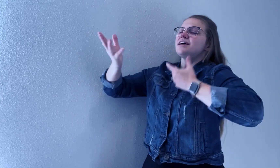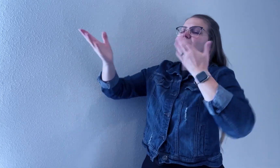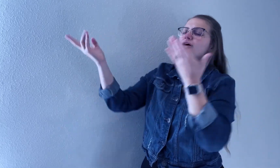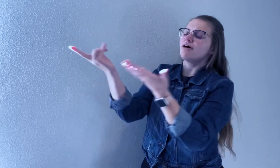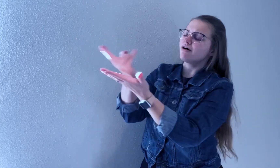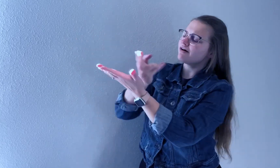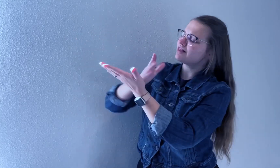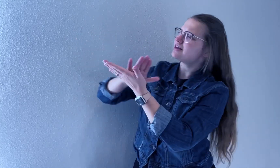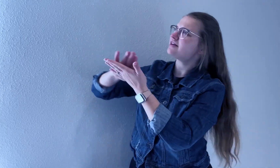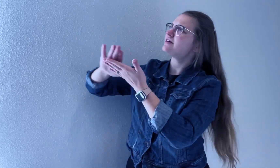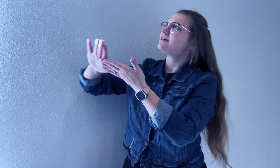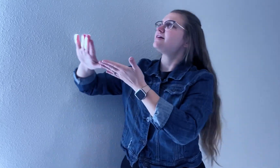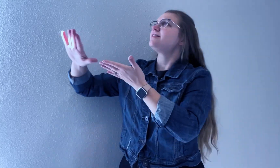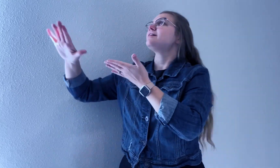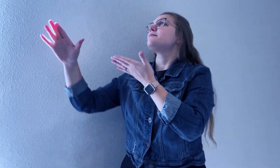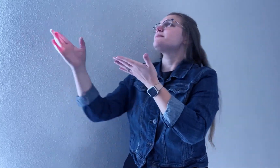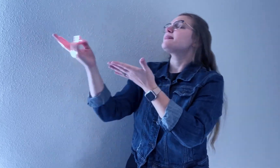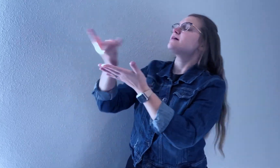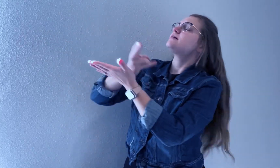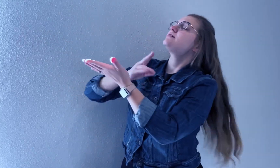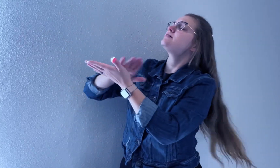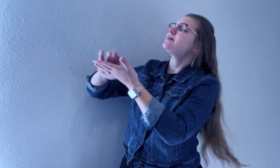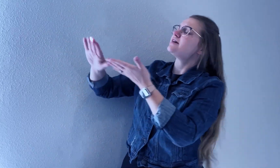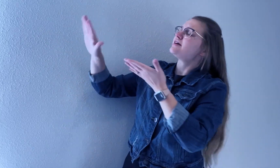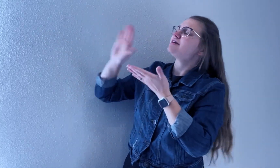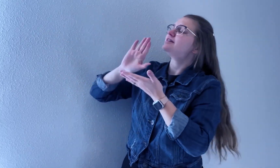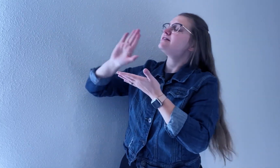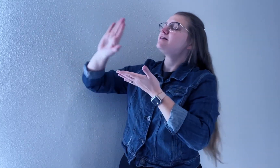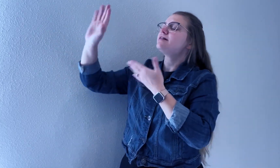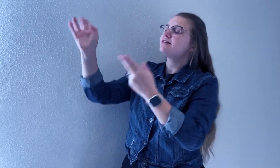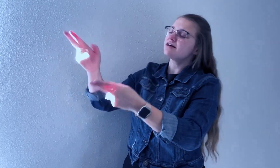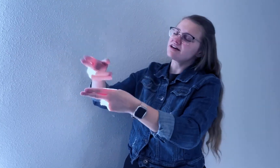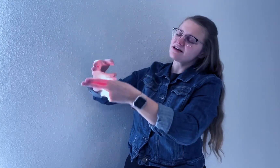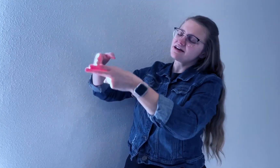holy, holy is your name